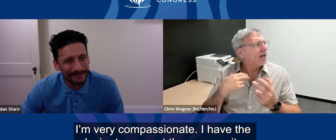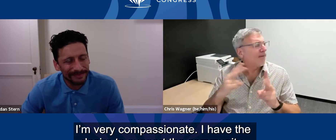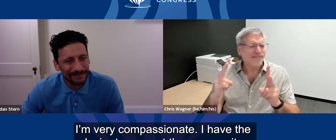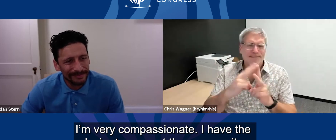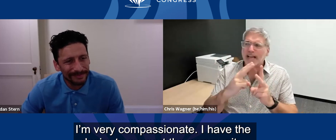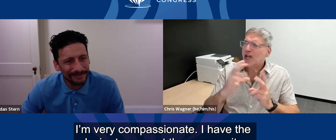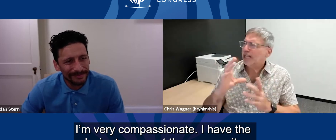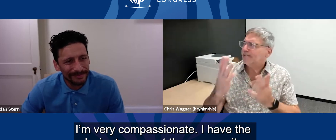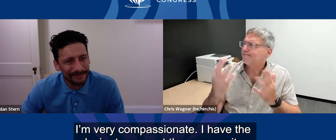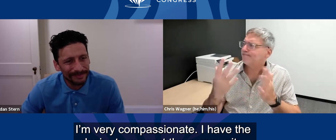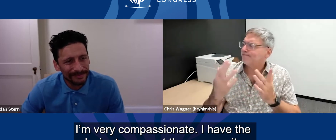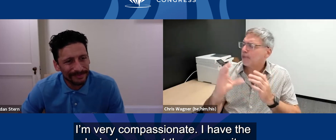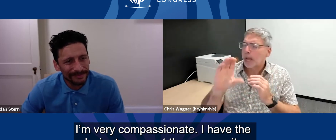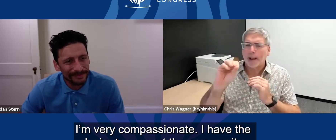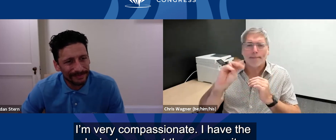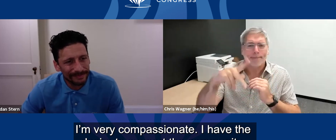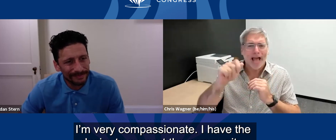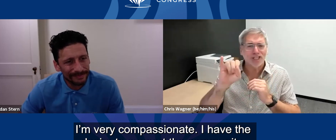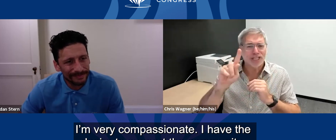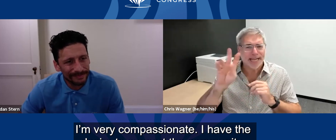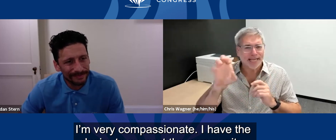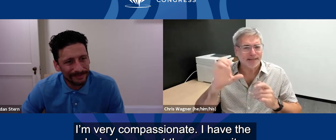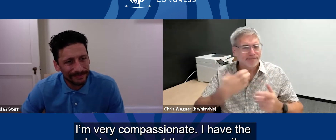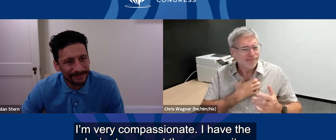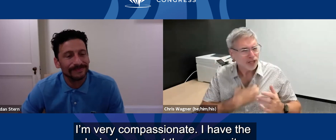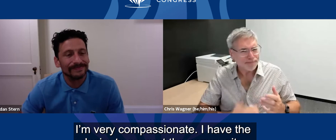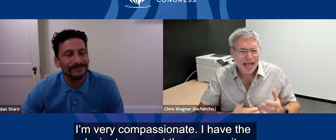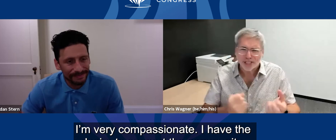and I have the desire to support the community.